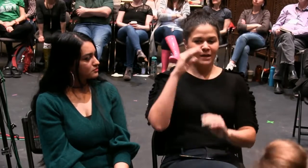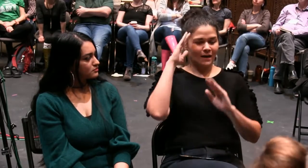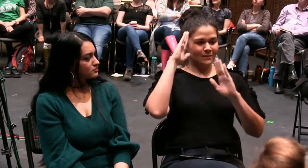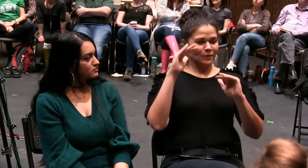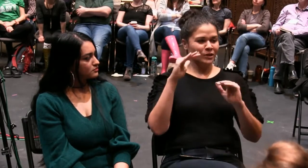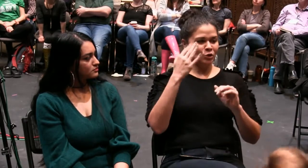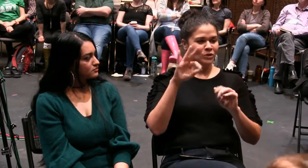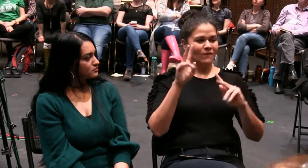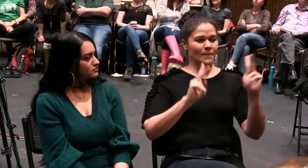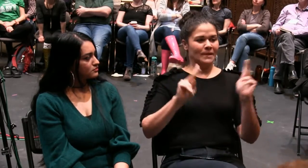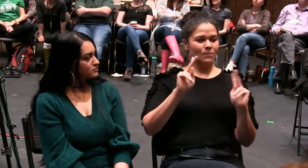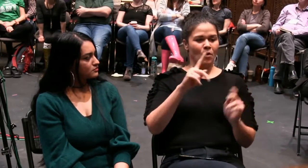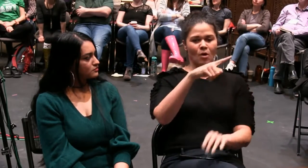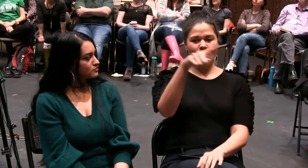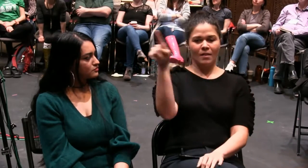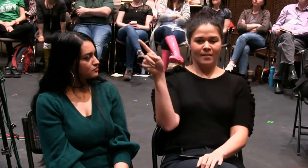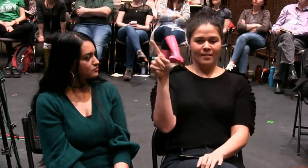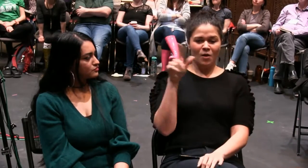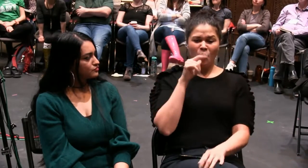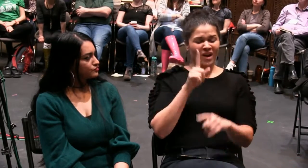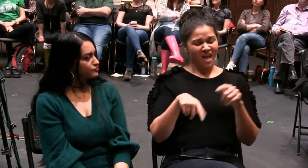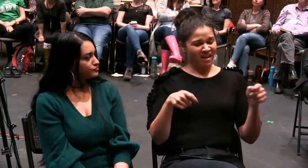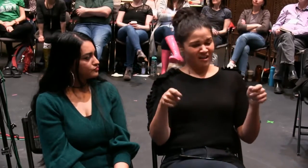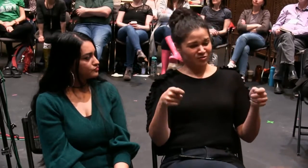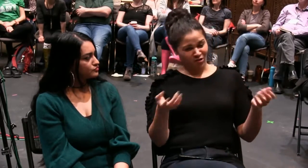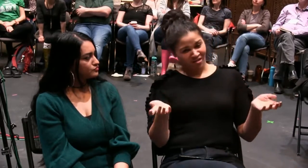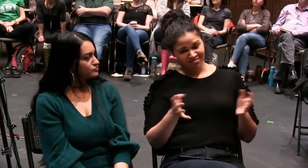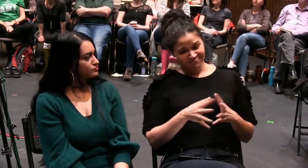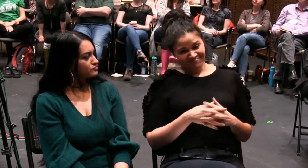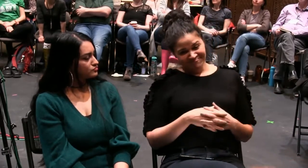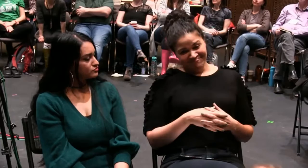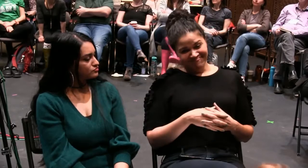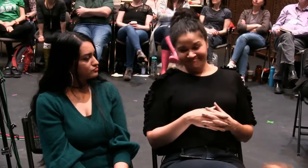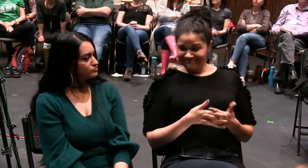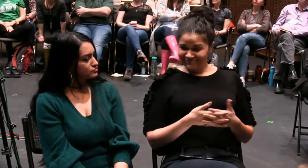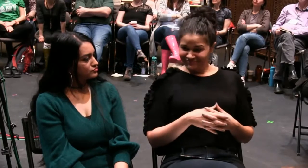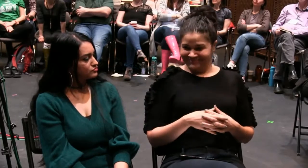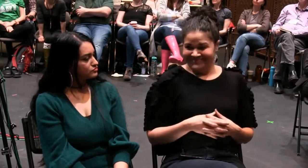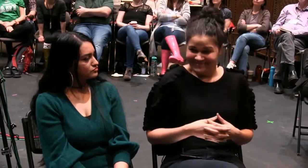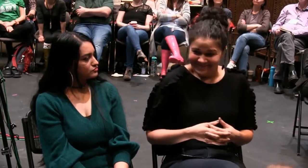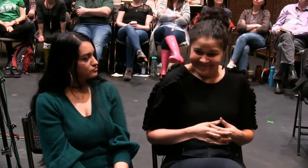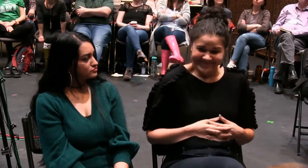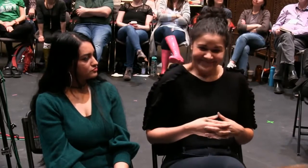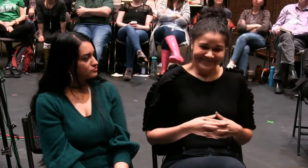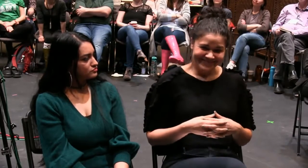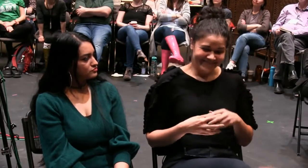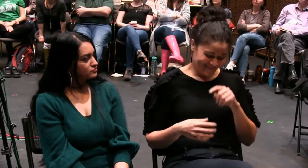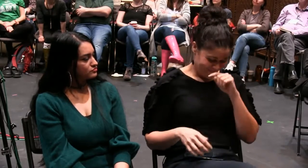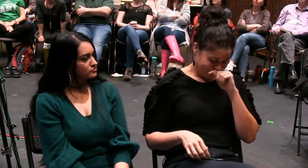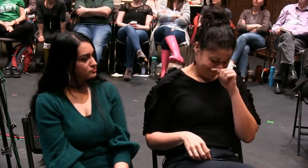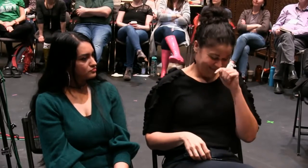pigeonholed into one label. That we defy those labels. And we just are who we are.